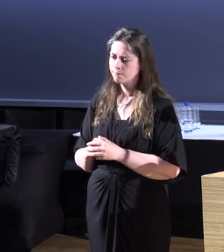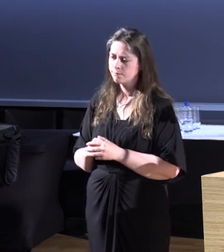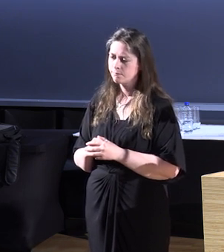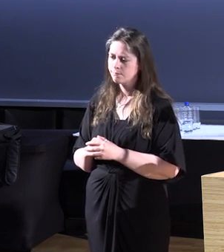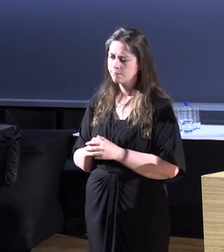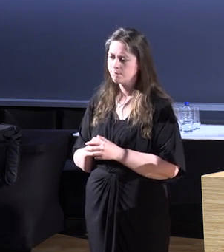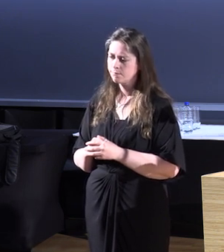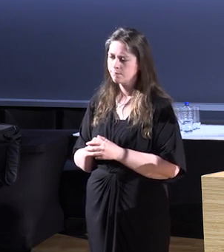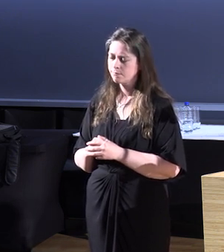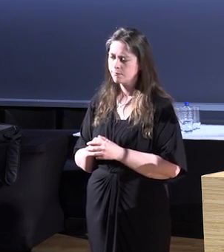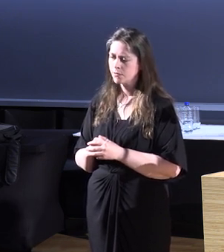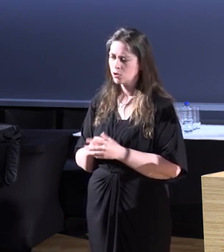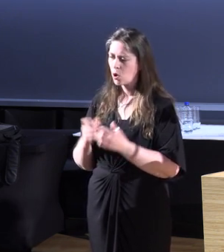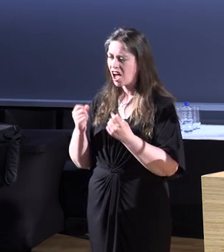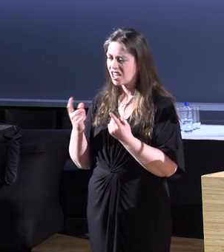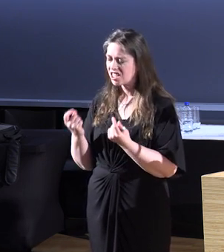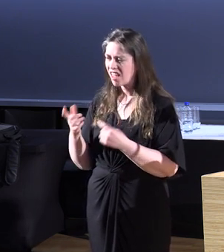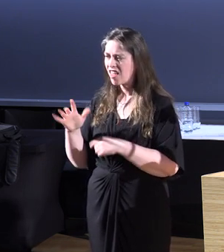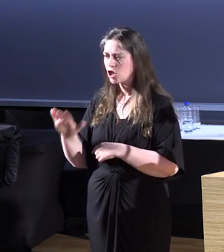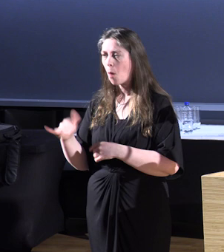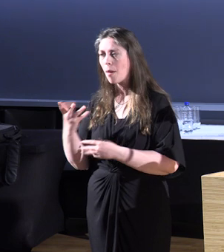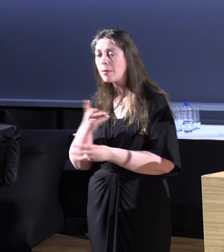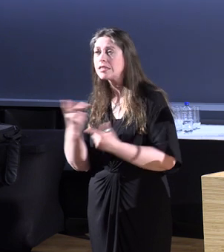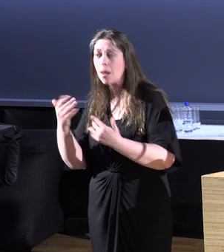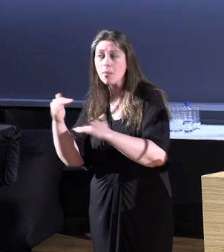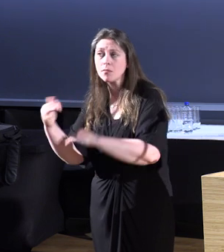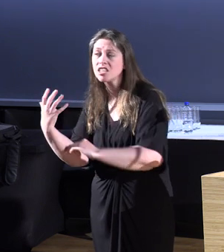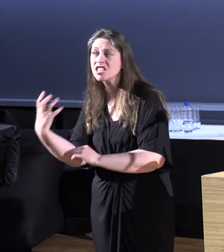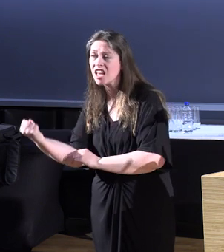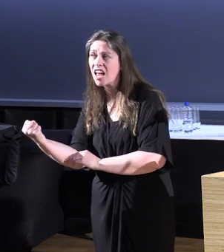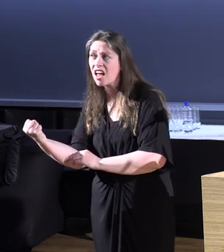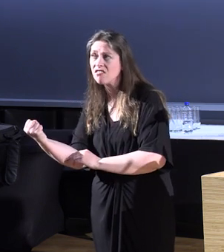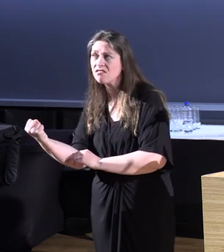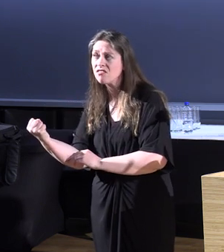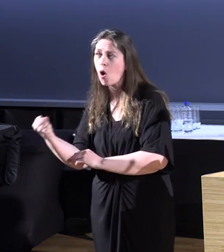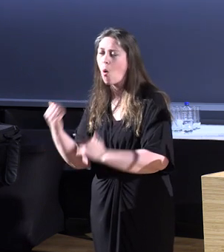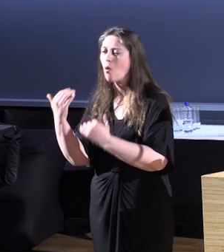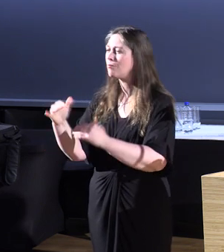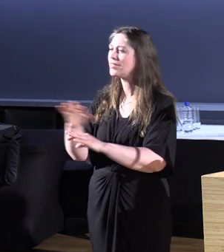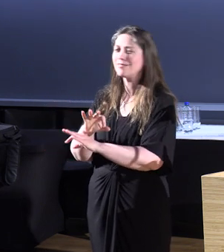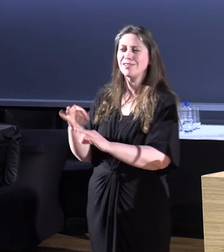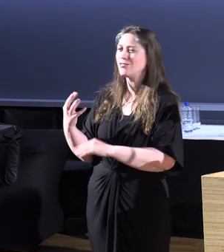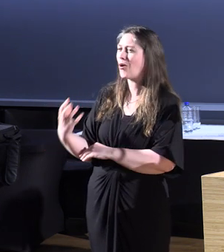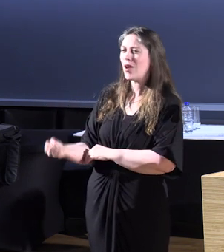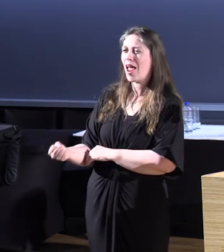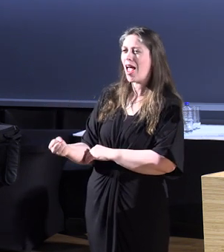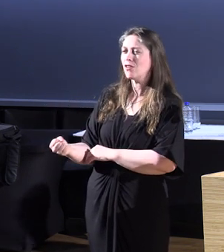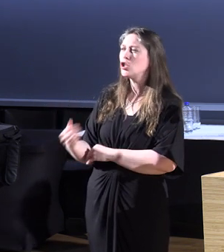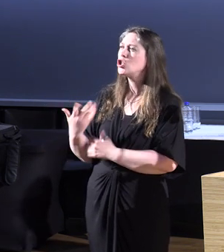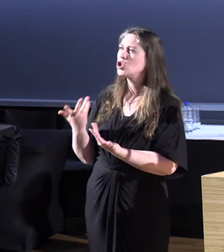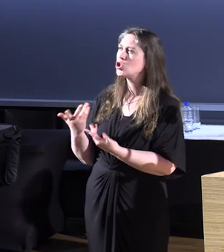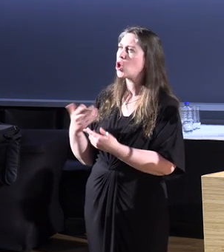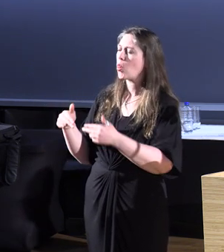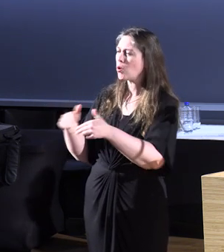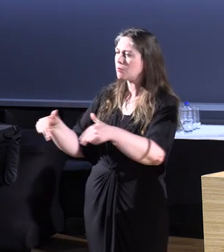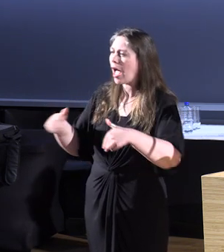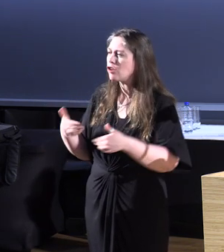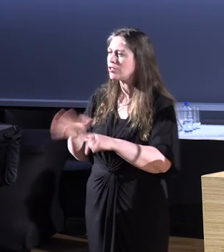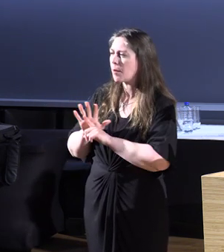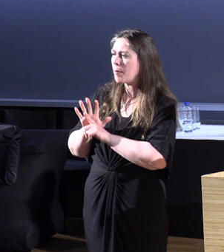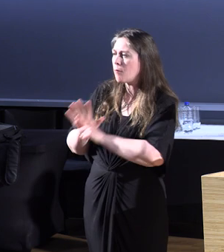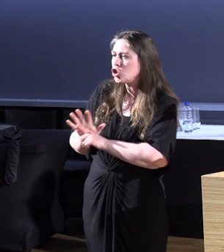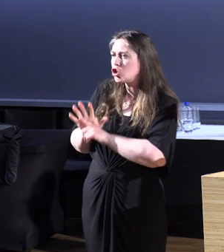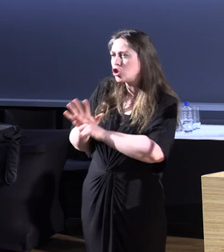what limitations that child may or may not have and try to push those boundaries. So it comes from the assessment